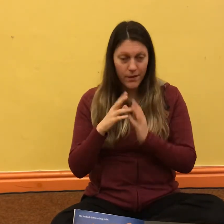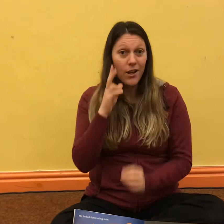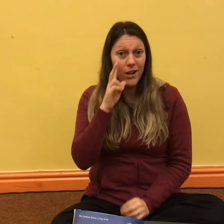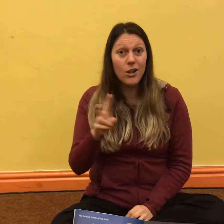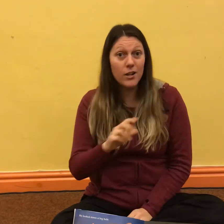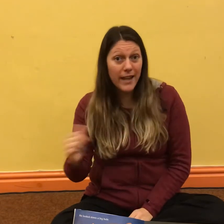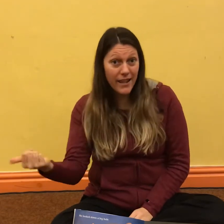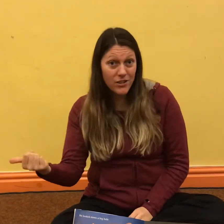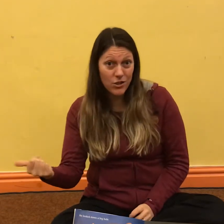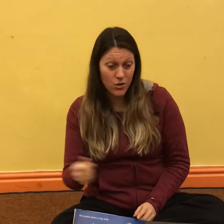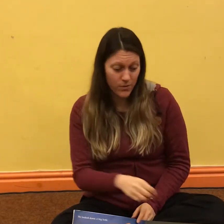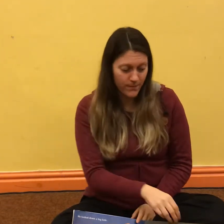Look next door.